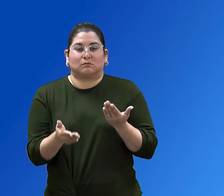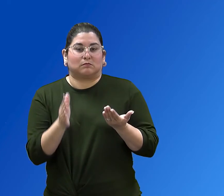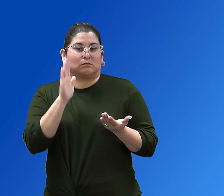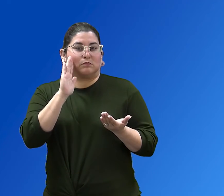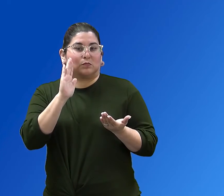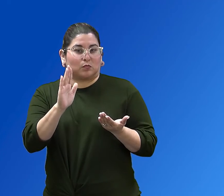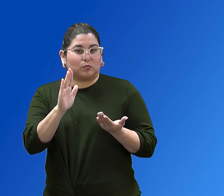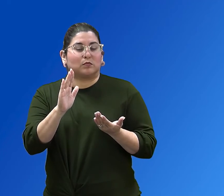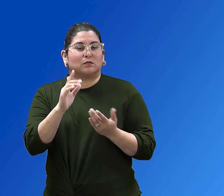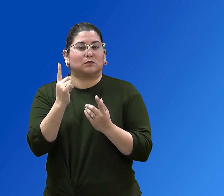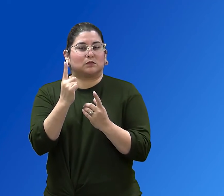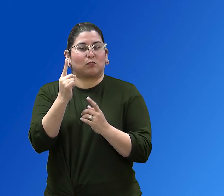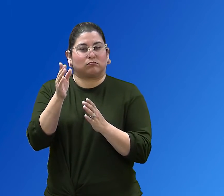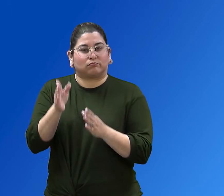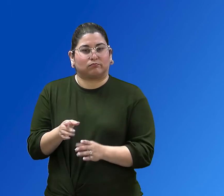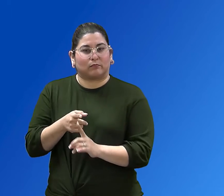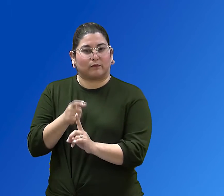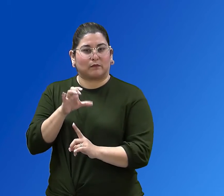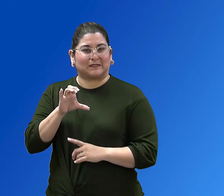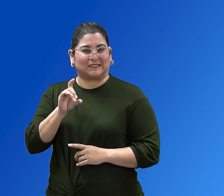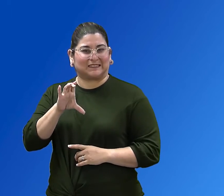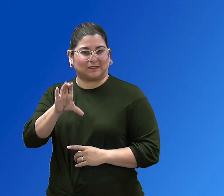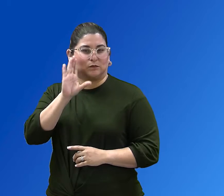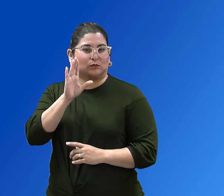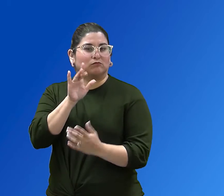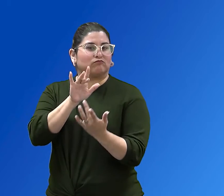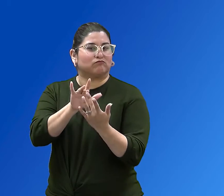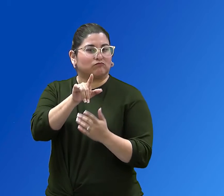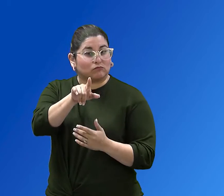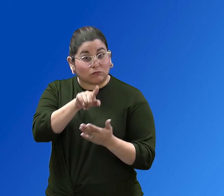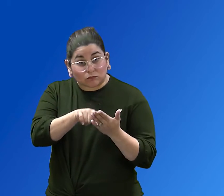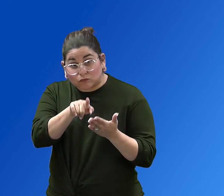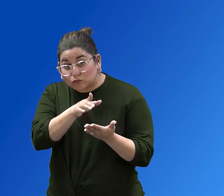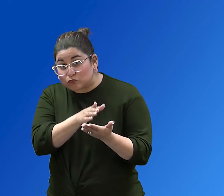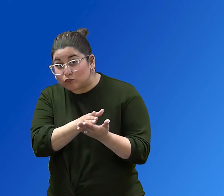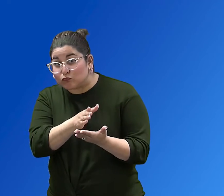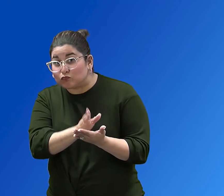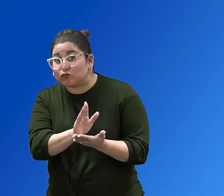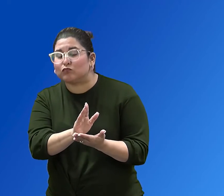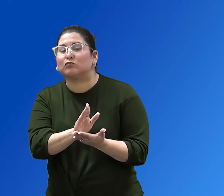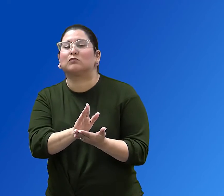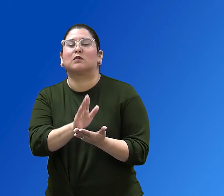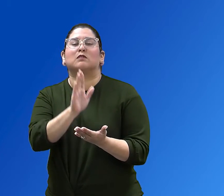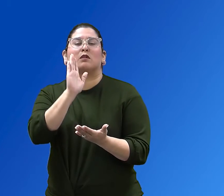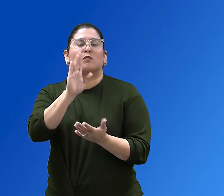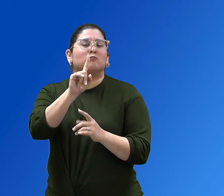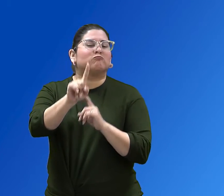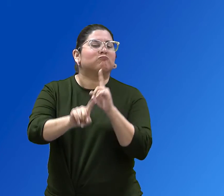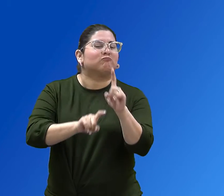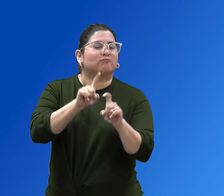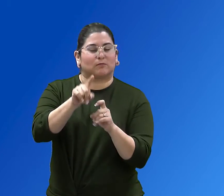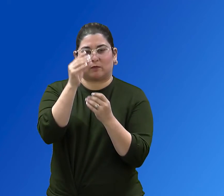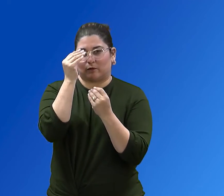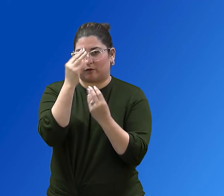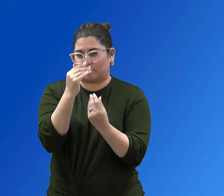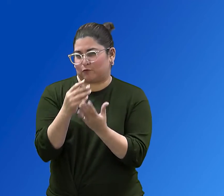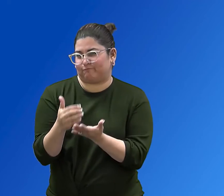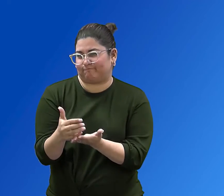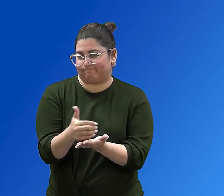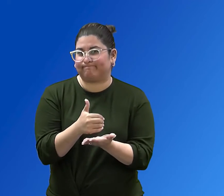Depending on your answers to V-SAFE's web surveys, someone from CDC may